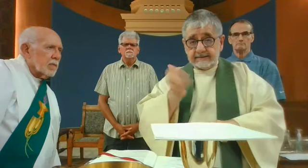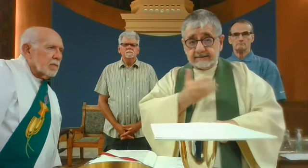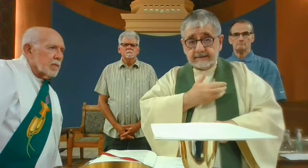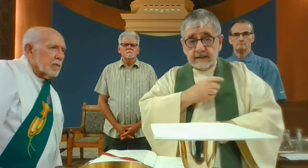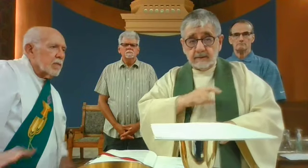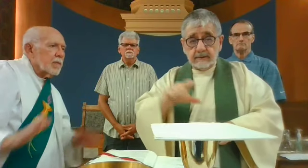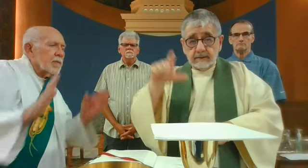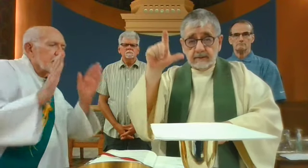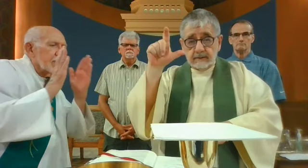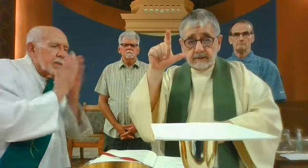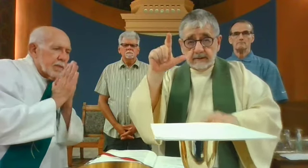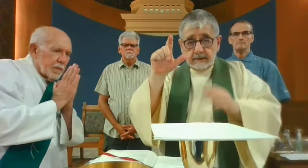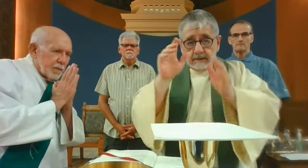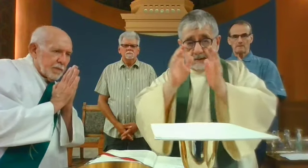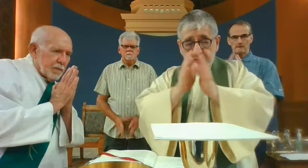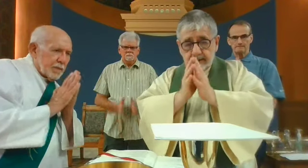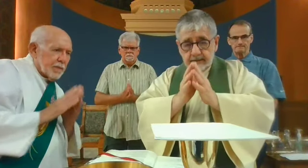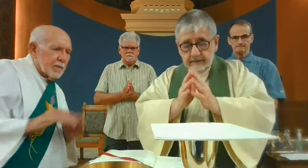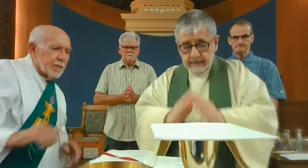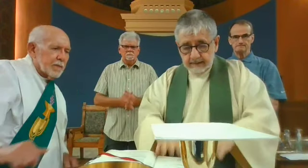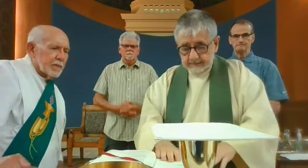Through Christ our Lord, Lord, amen.